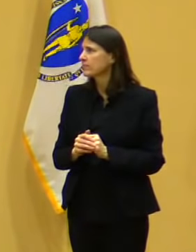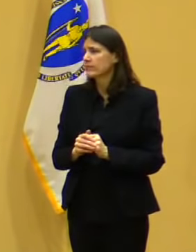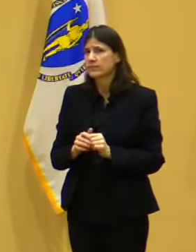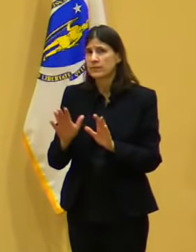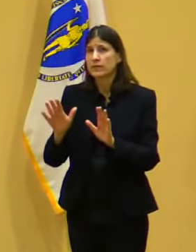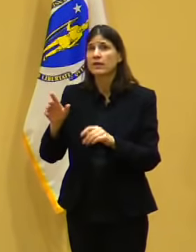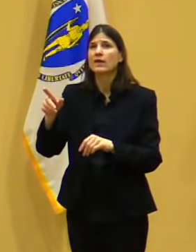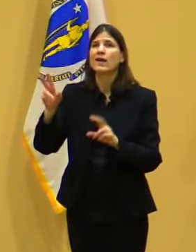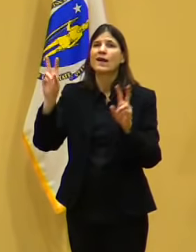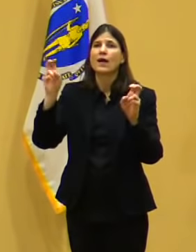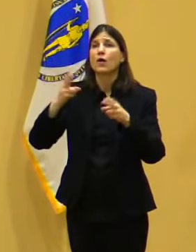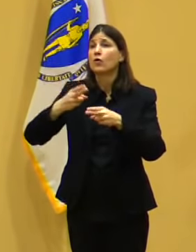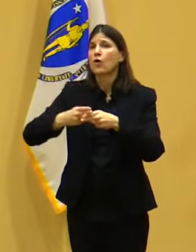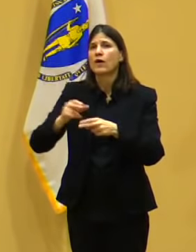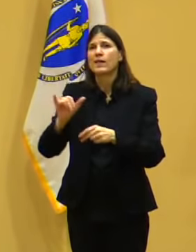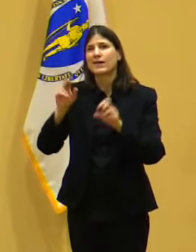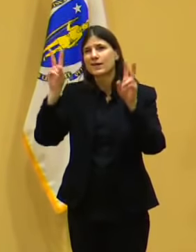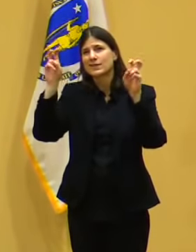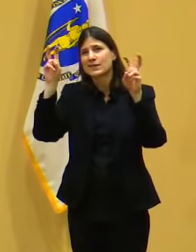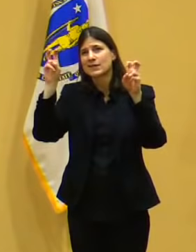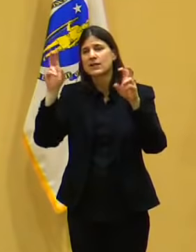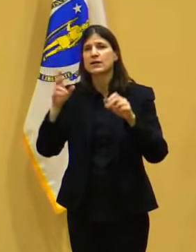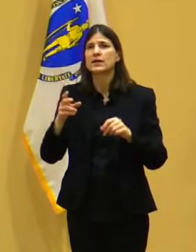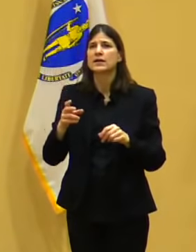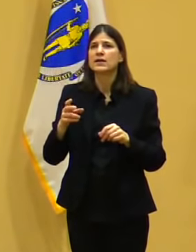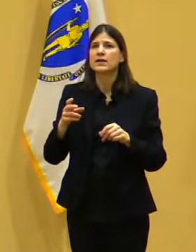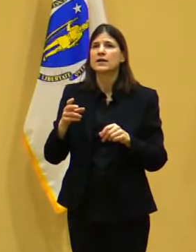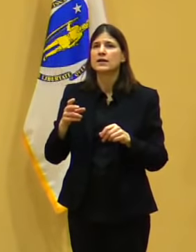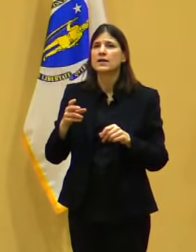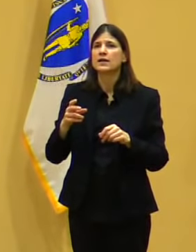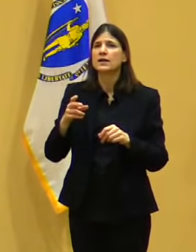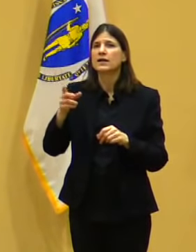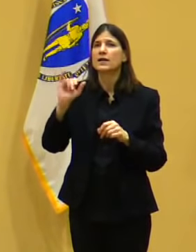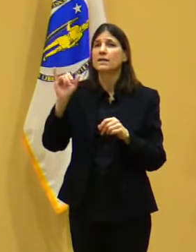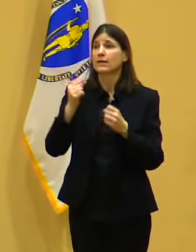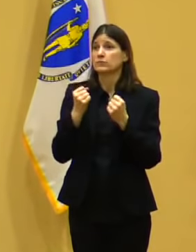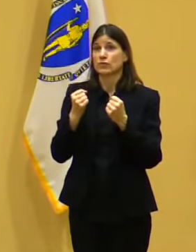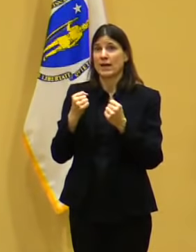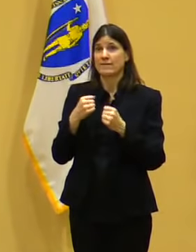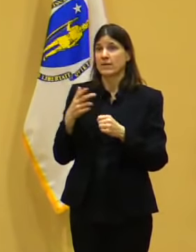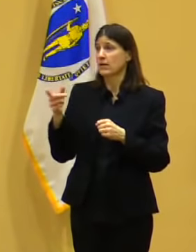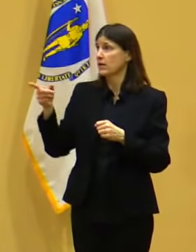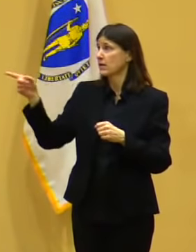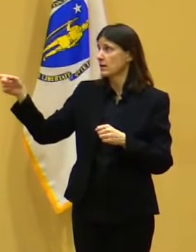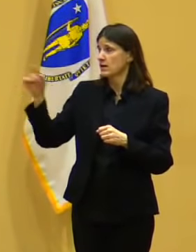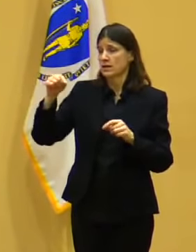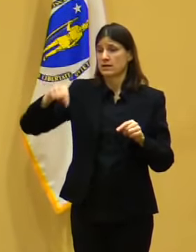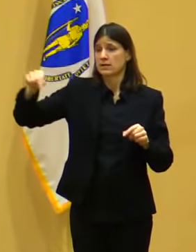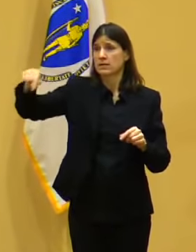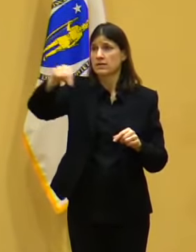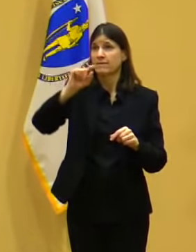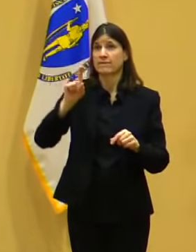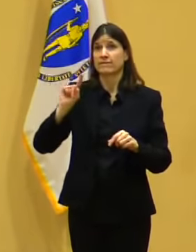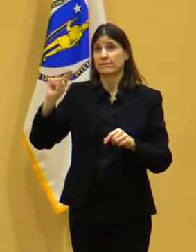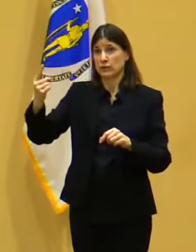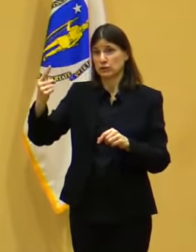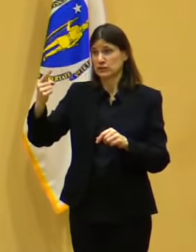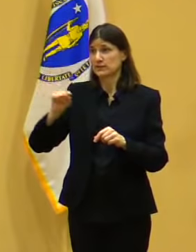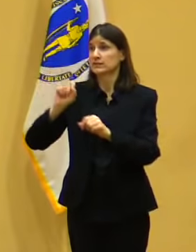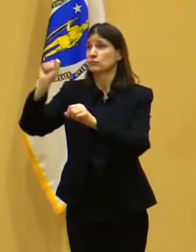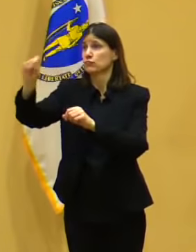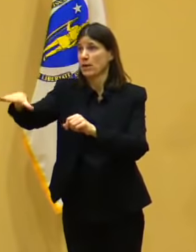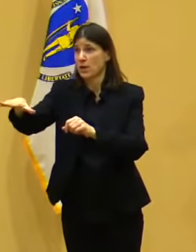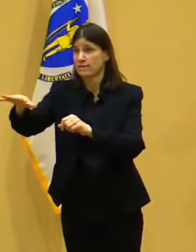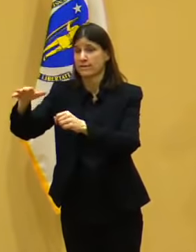right? You know, you're going to hit this one, this one, this one, and this one today, and then tomorrow this one, this one, this one, and this one, and you do the route.